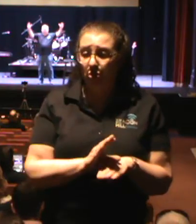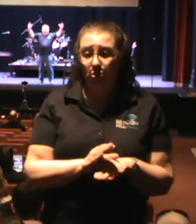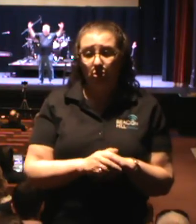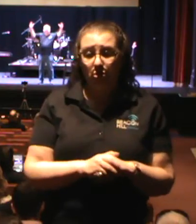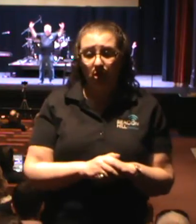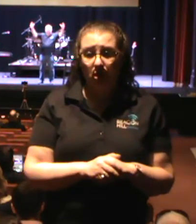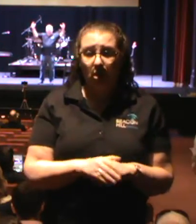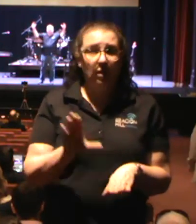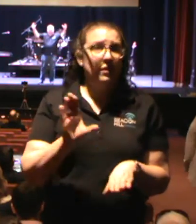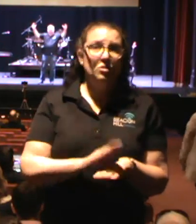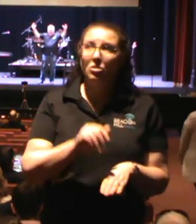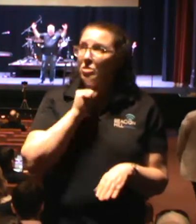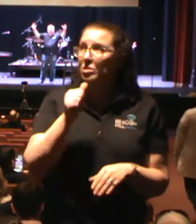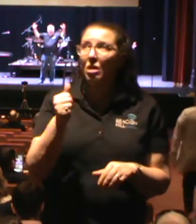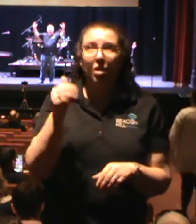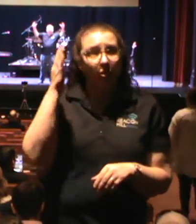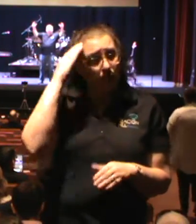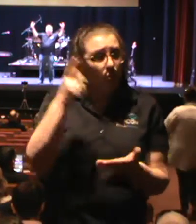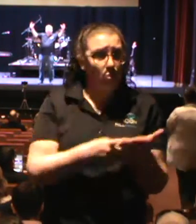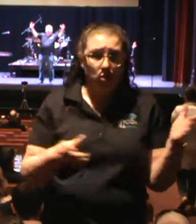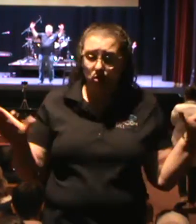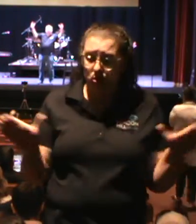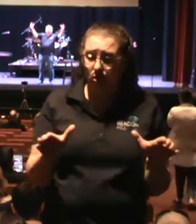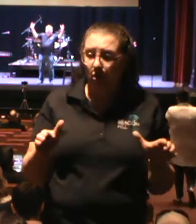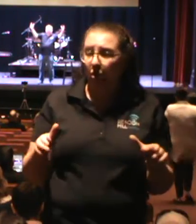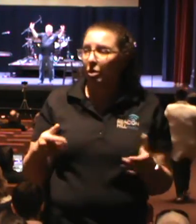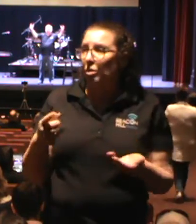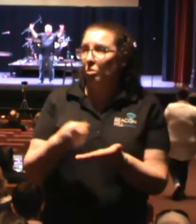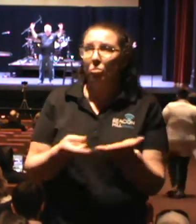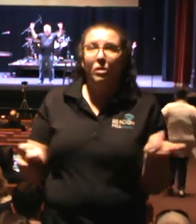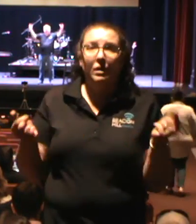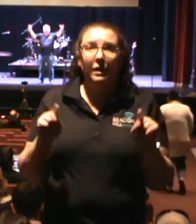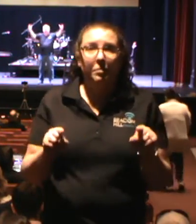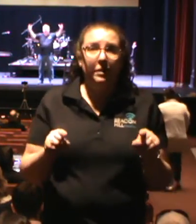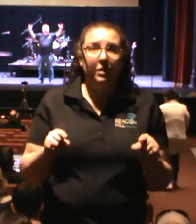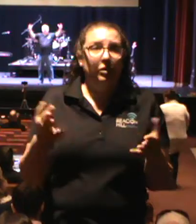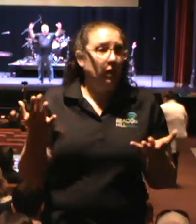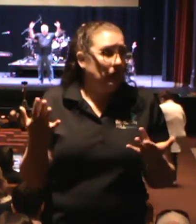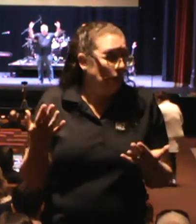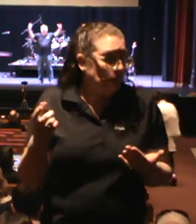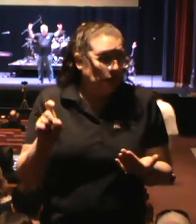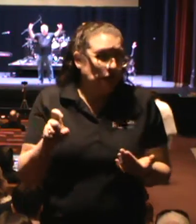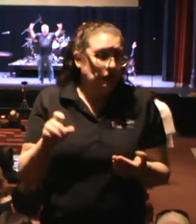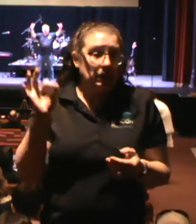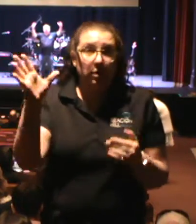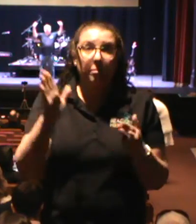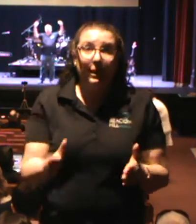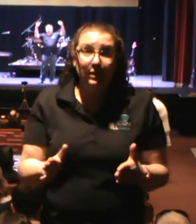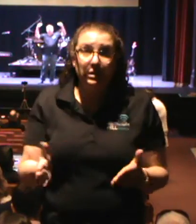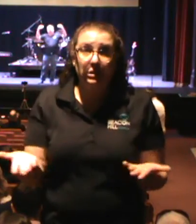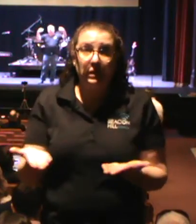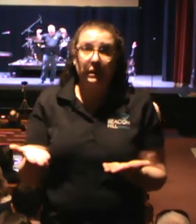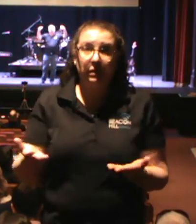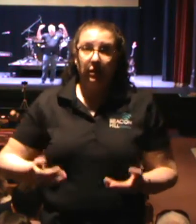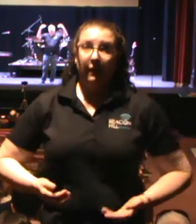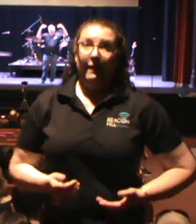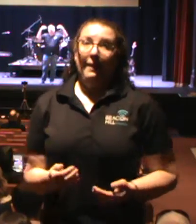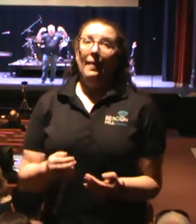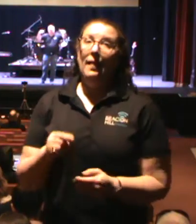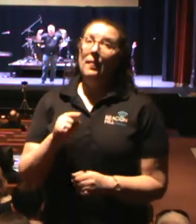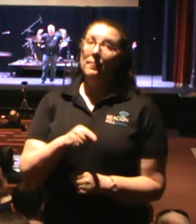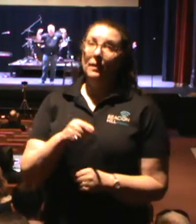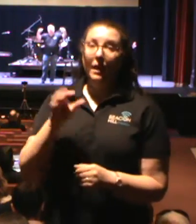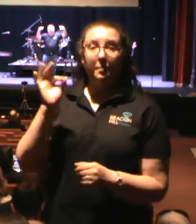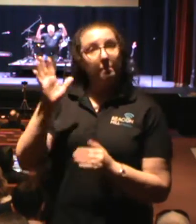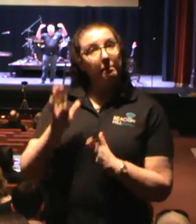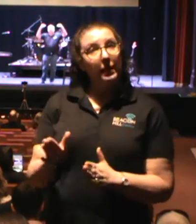Like the church doesn't even know what to do. They're like, what do we do? The pastor's here. And I've to tell you, the pastor is the under-shepherd